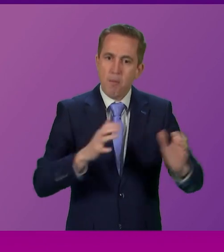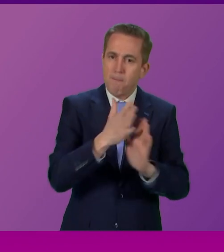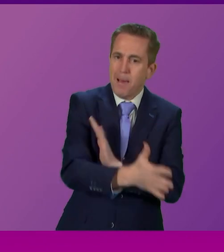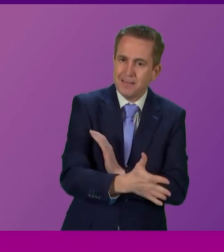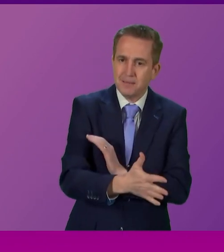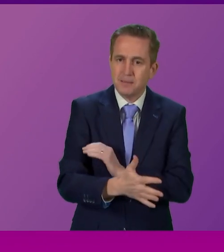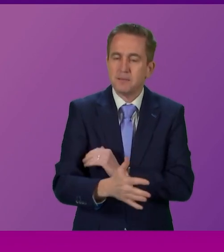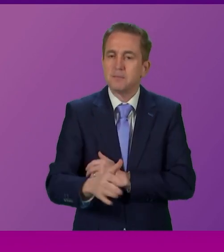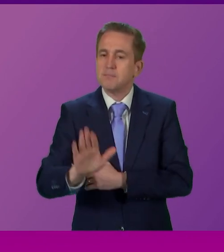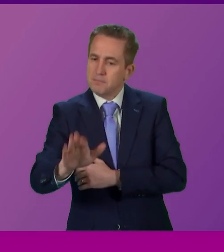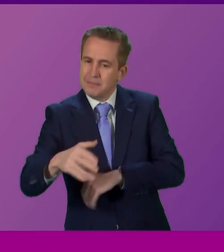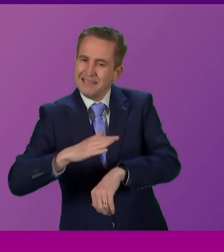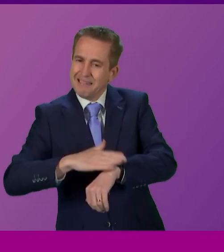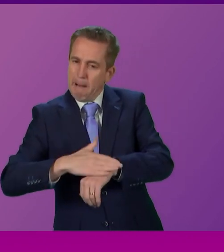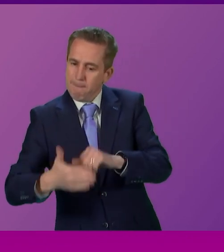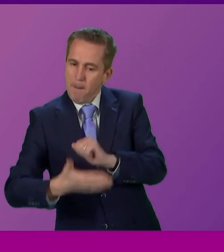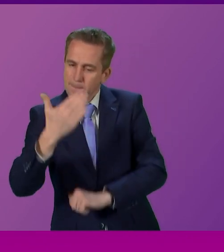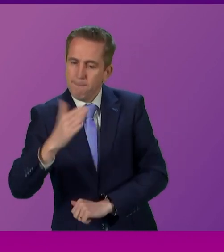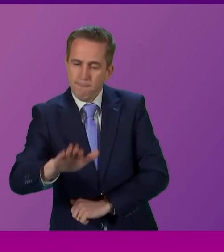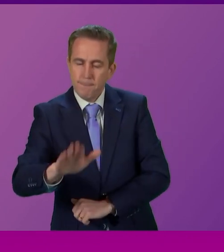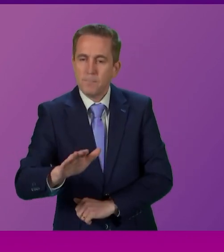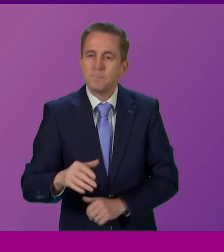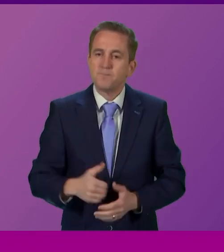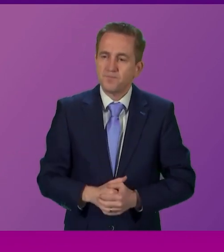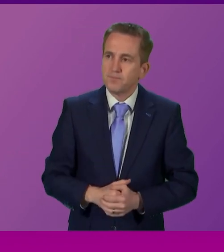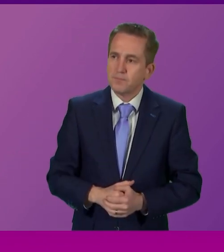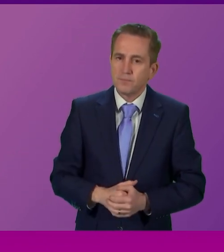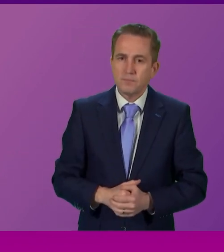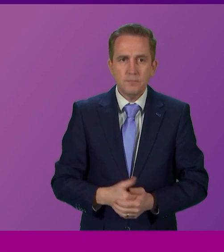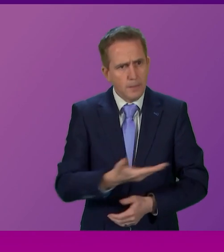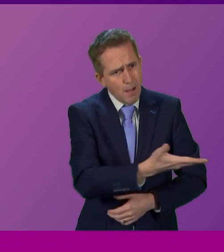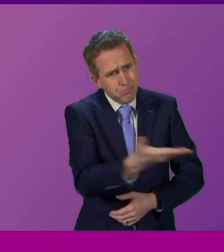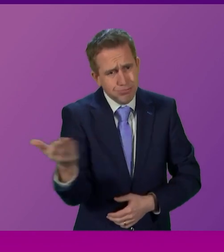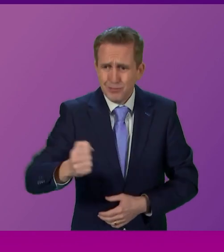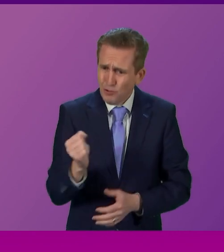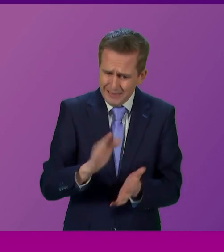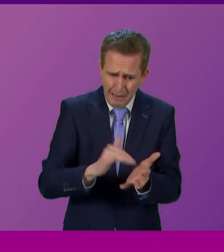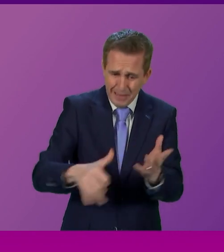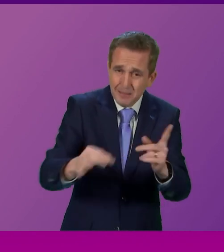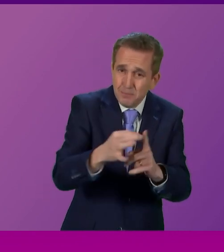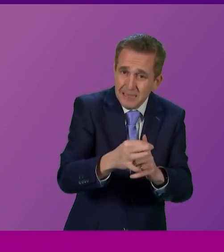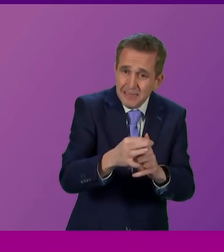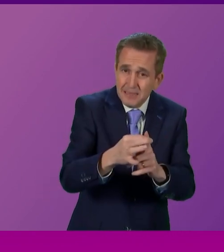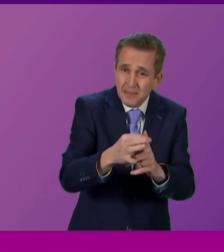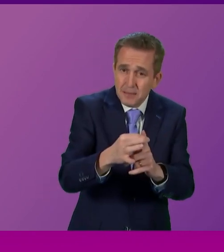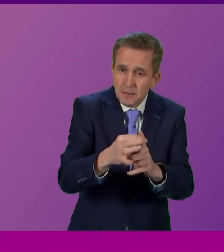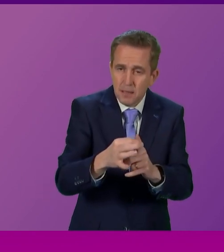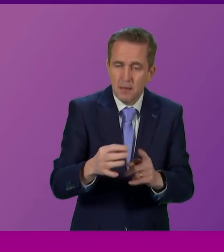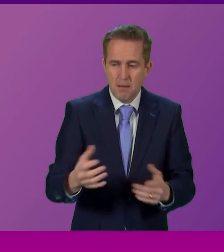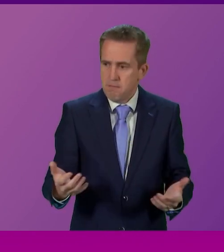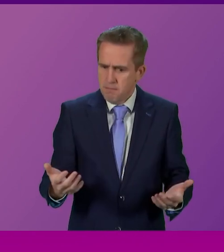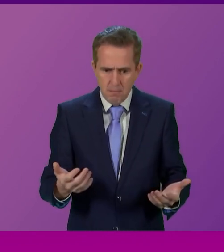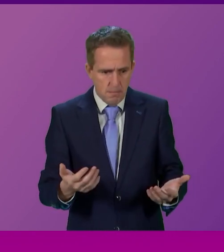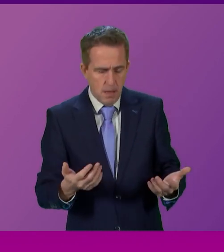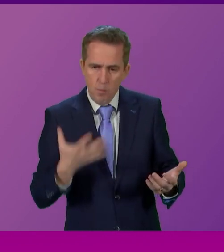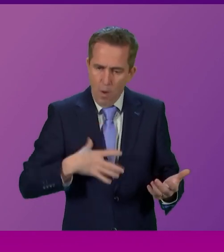must ask you to bring your remarks. Indeed, indeed. When the will of a huge majority of elected MSPs in Scotland's Parliament can be reversed by